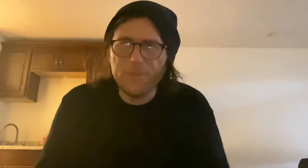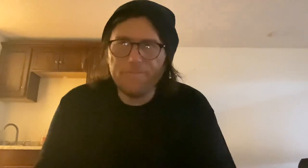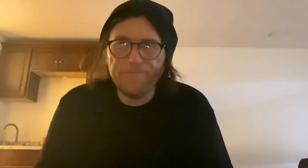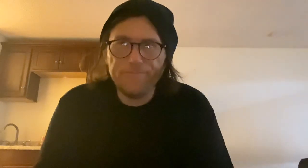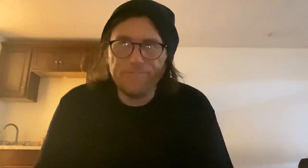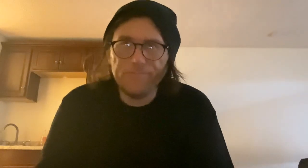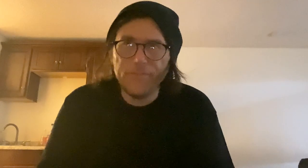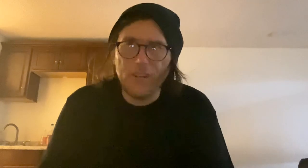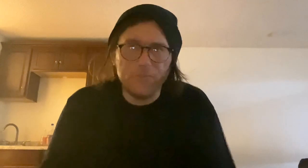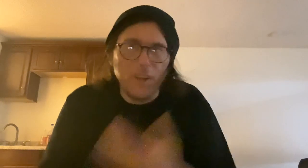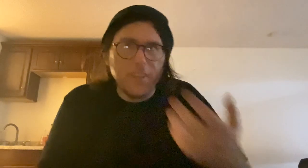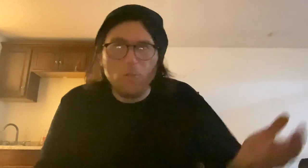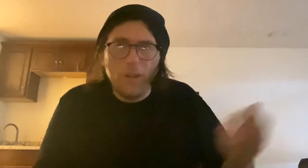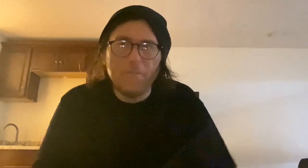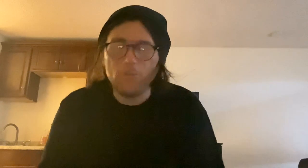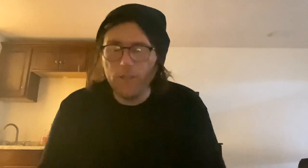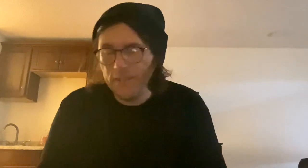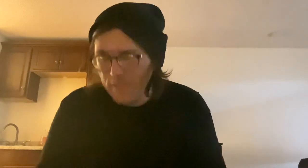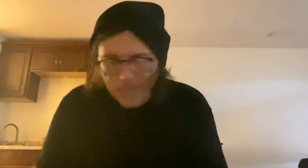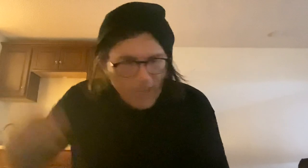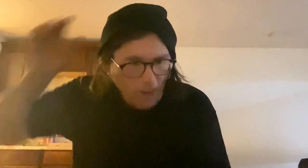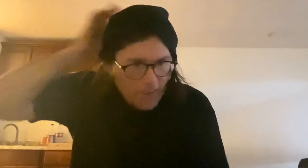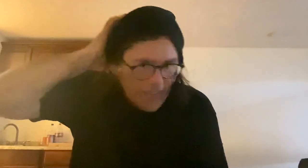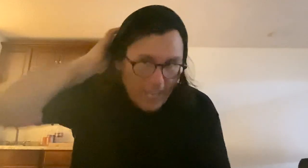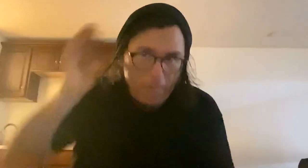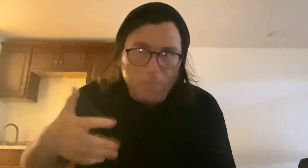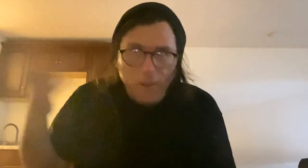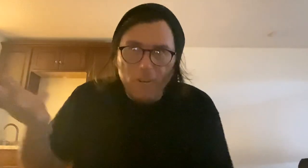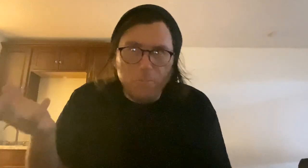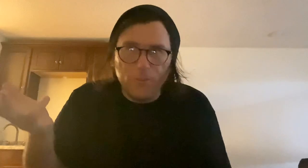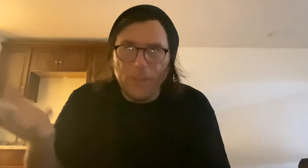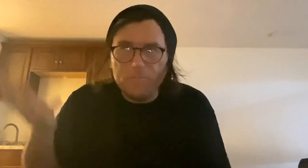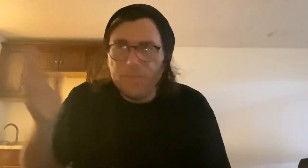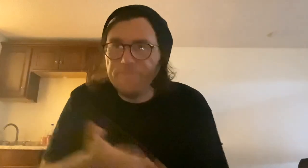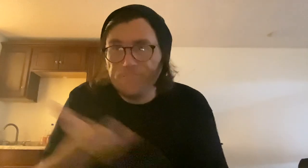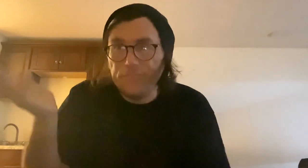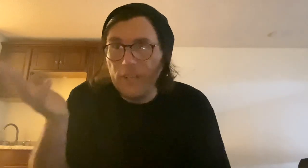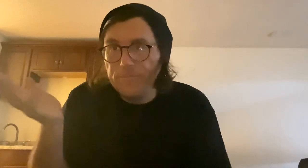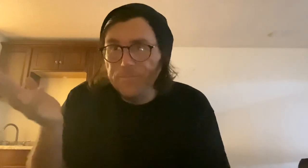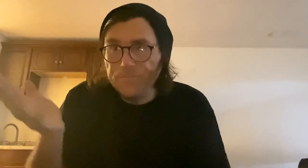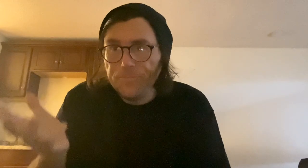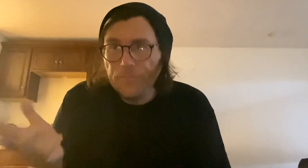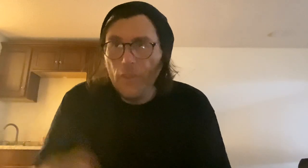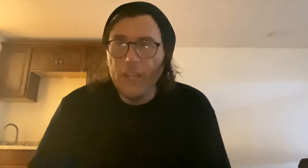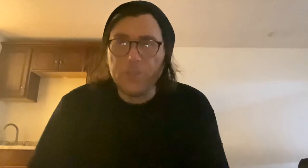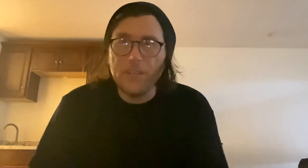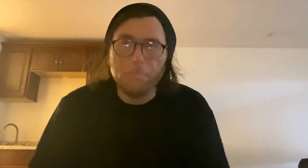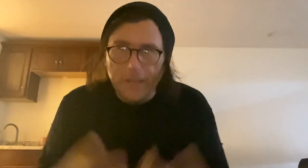you know, Dolly or whatever, one of these AI art programs, you know, instead of paying